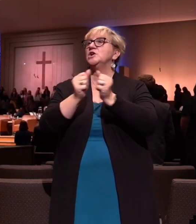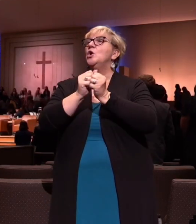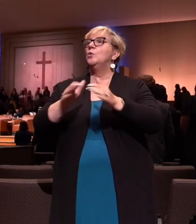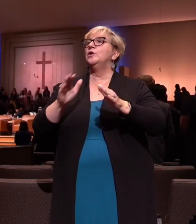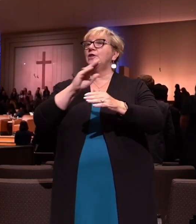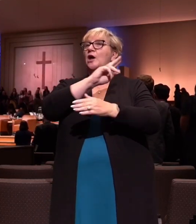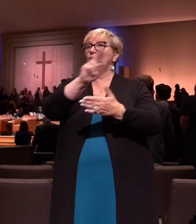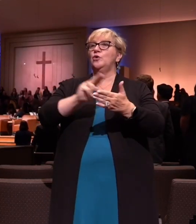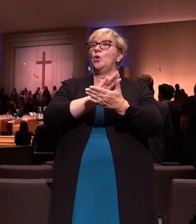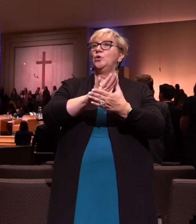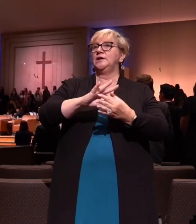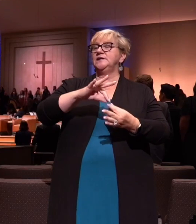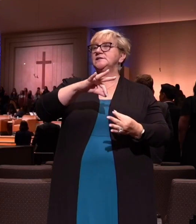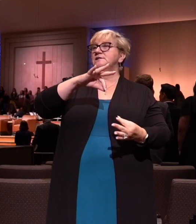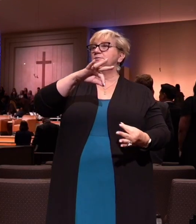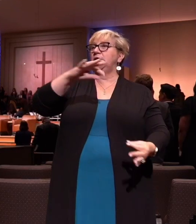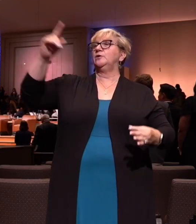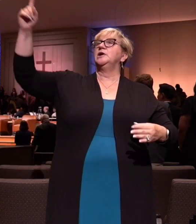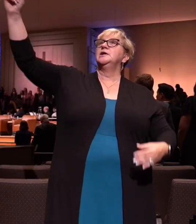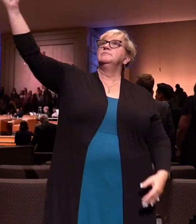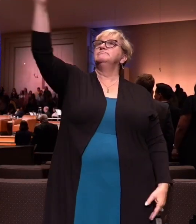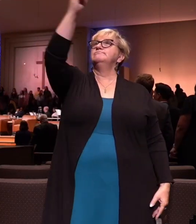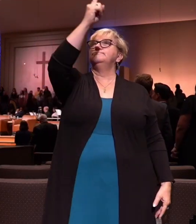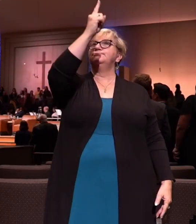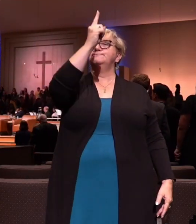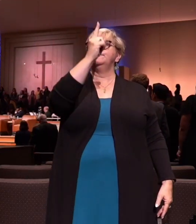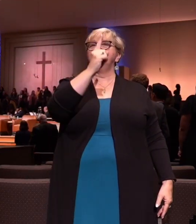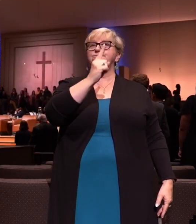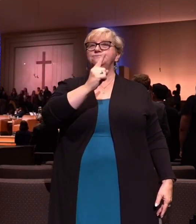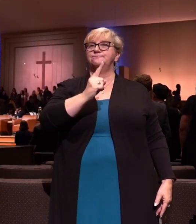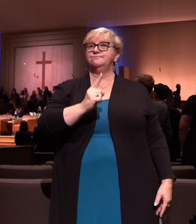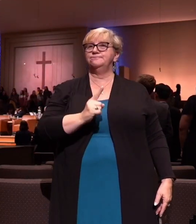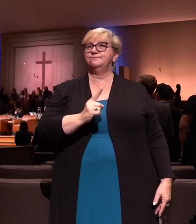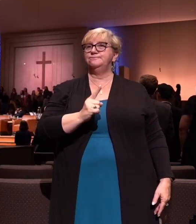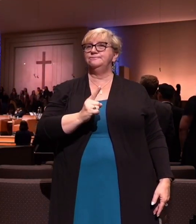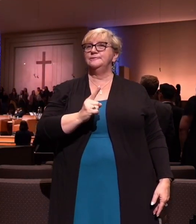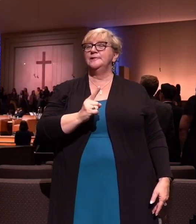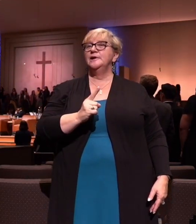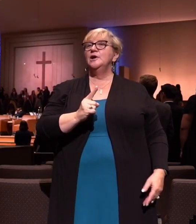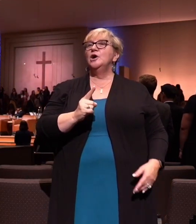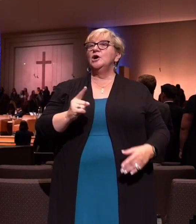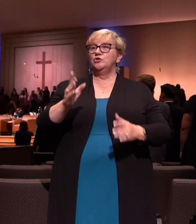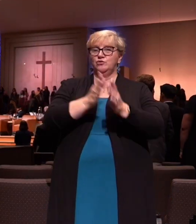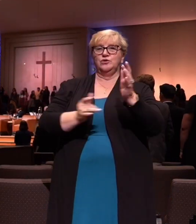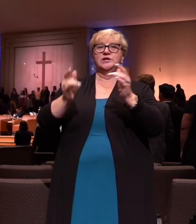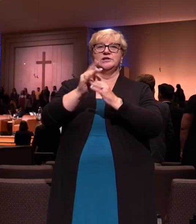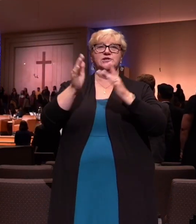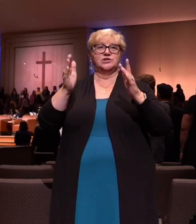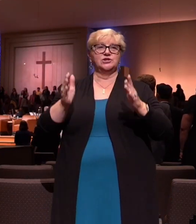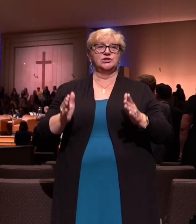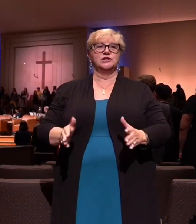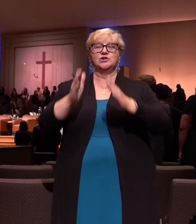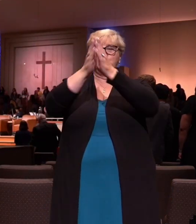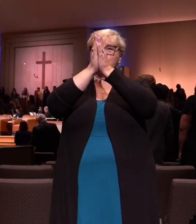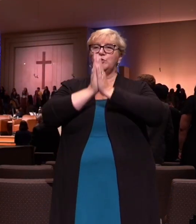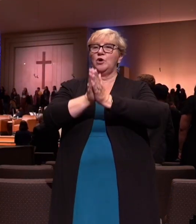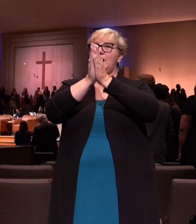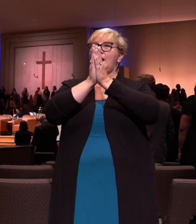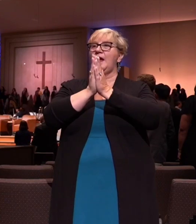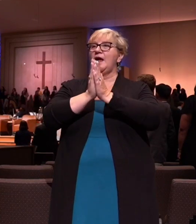of the Holy One comes down. Brethren, pray and holy